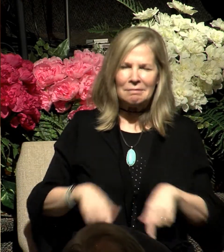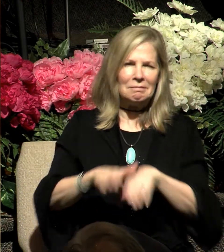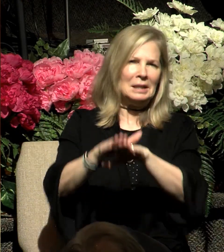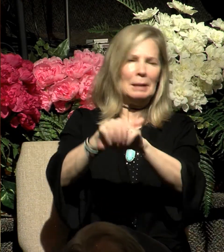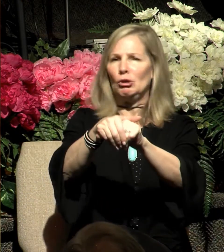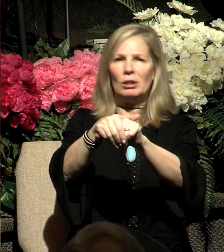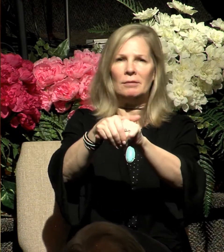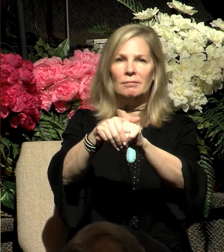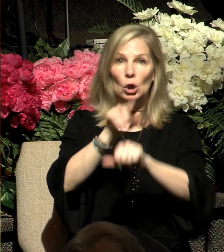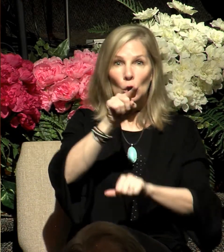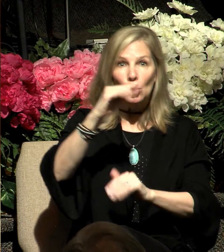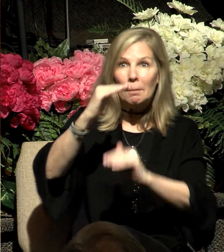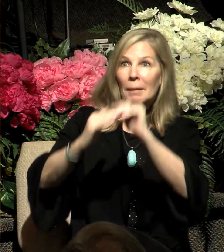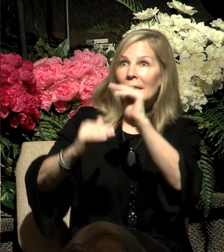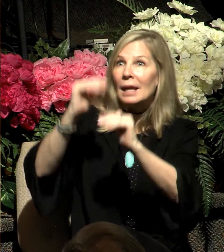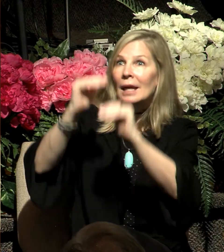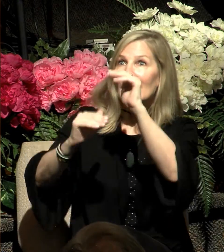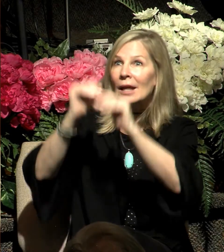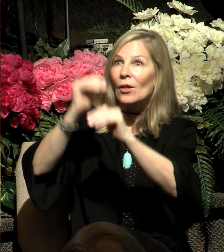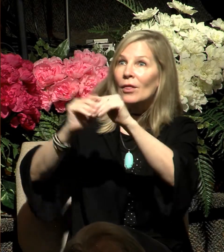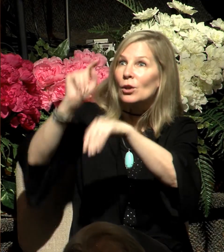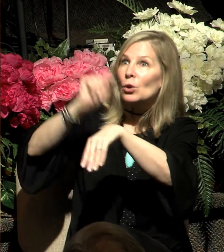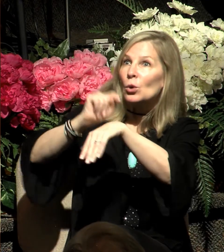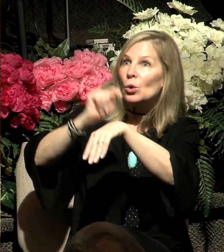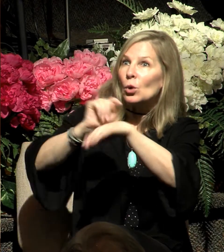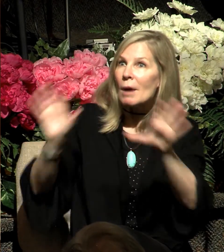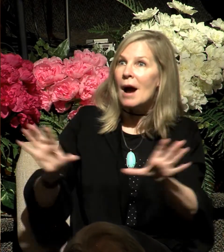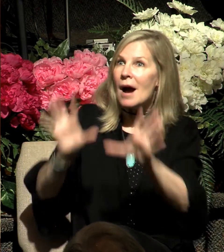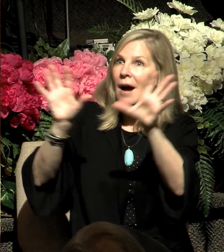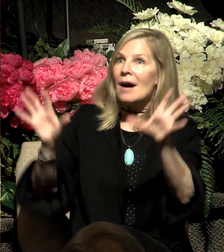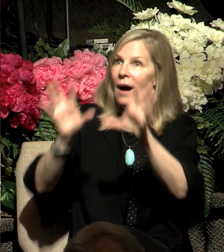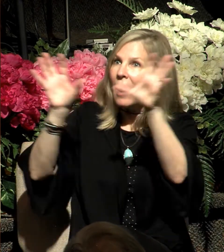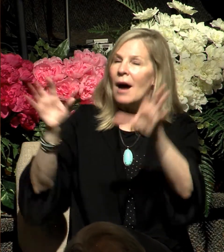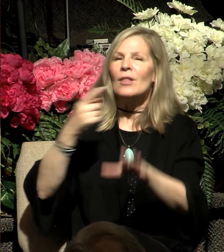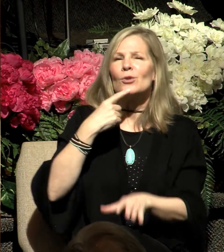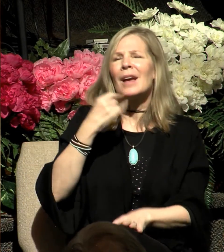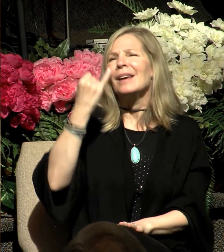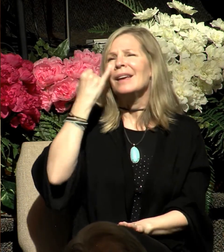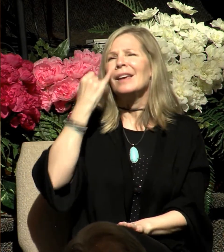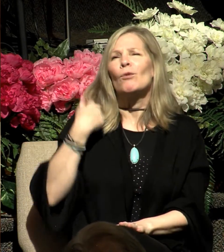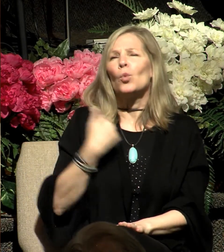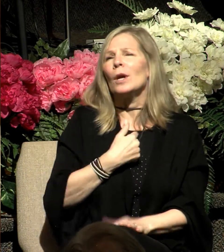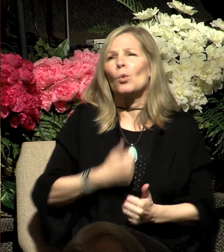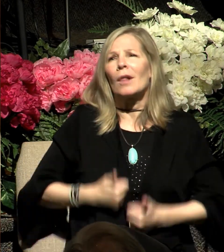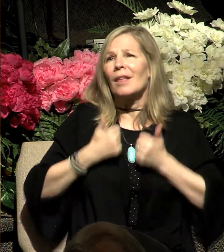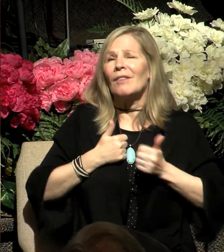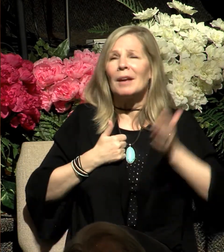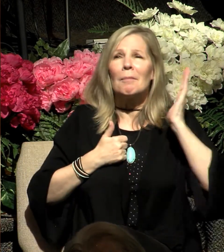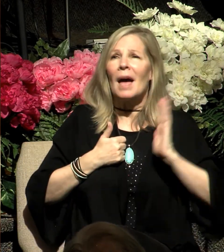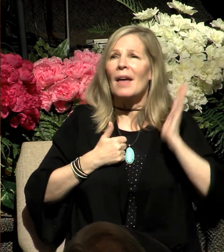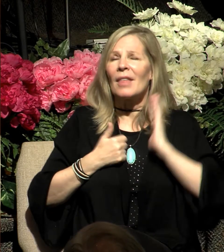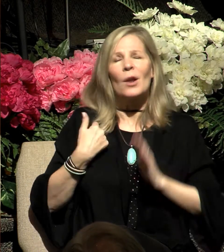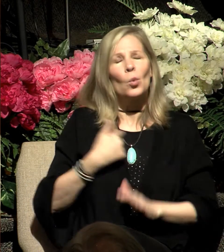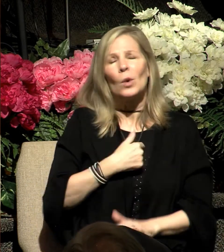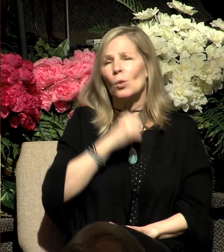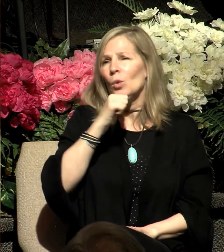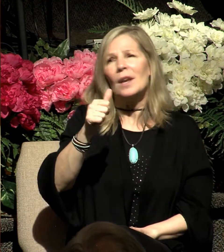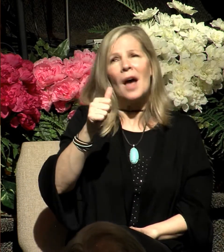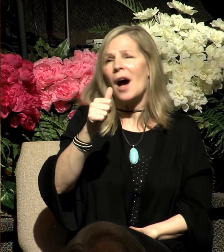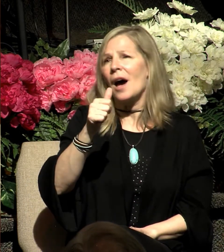the prophets and adorn the monuments of the righteous, and say, if we had been living in the days of our fathers, we would not have been partners with them in